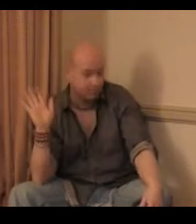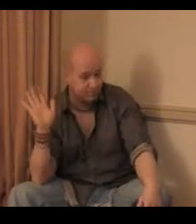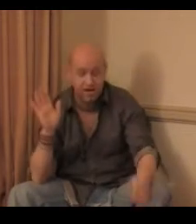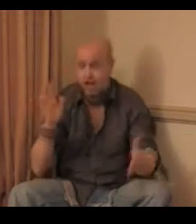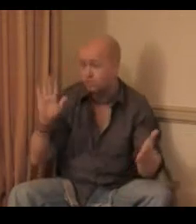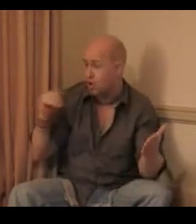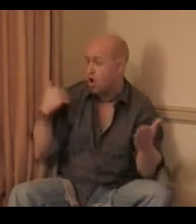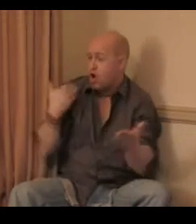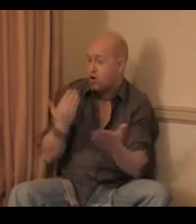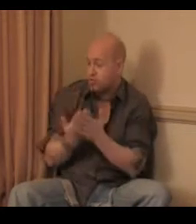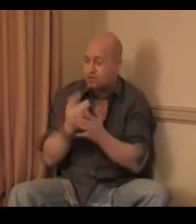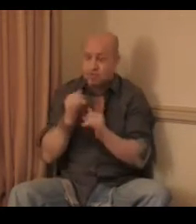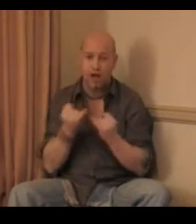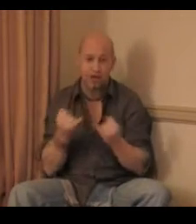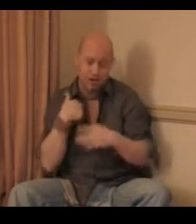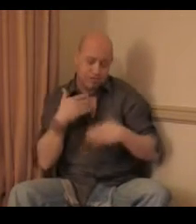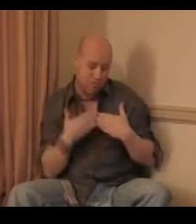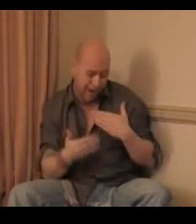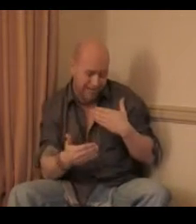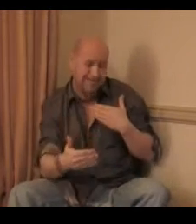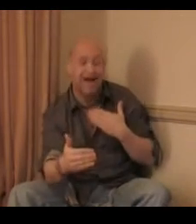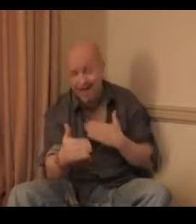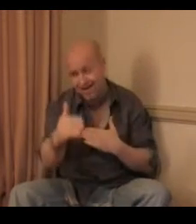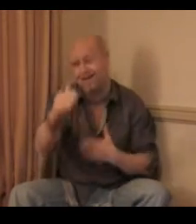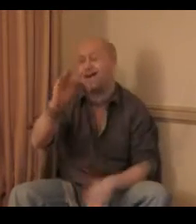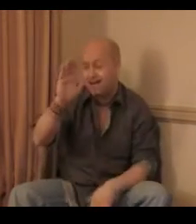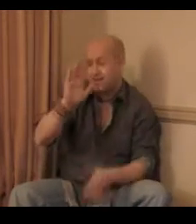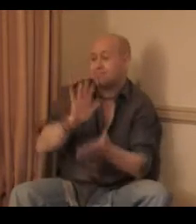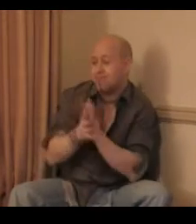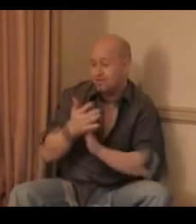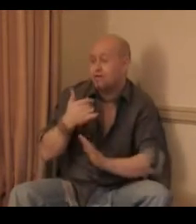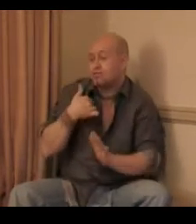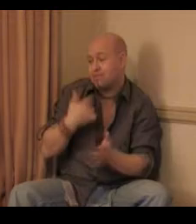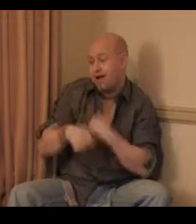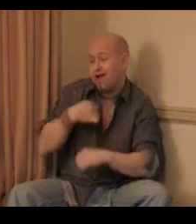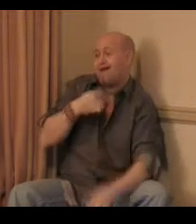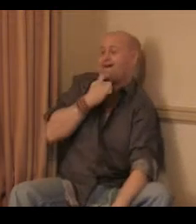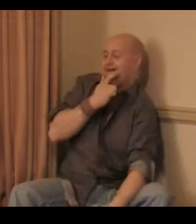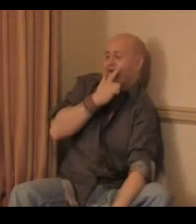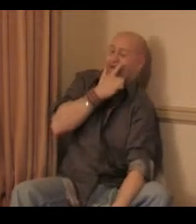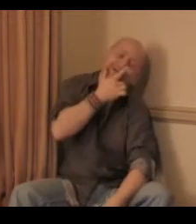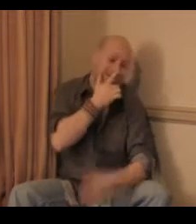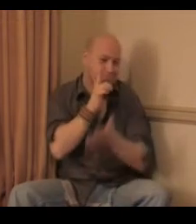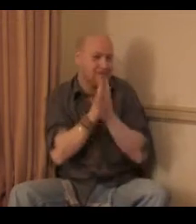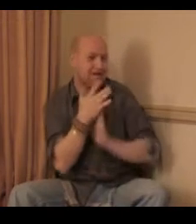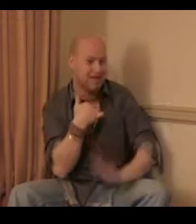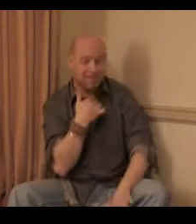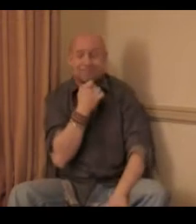At first, I've been bad for a while But then I just smile I'll go ahead and